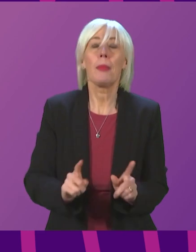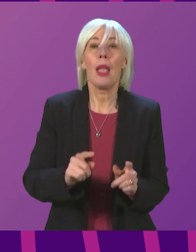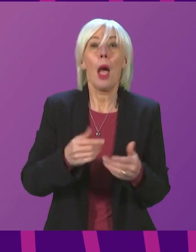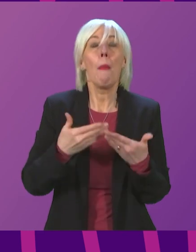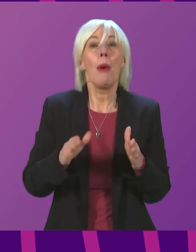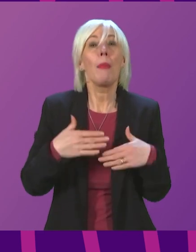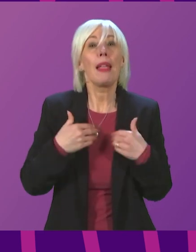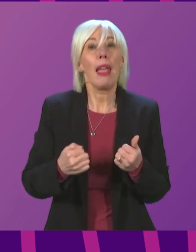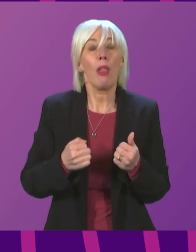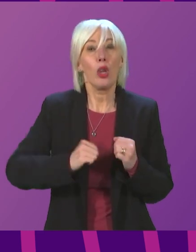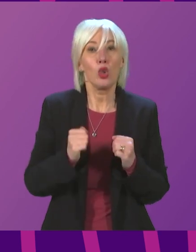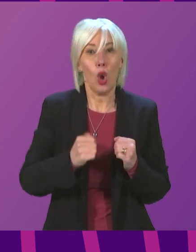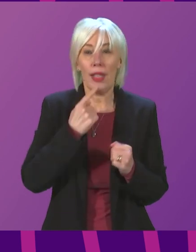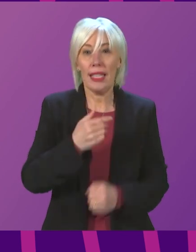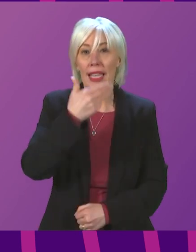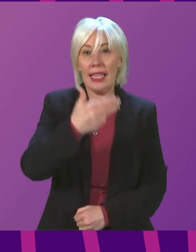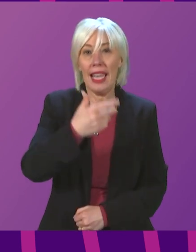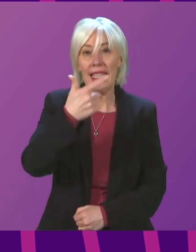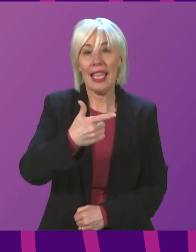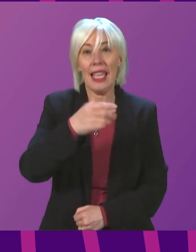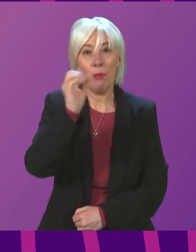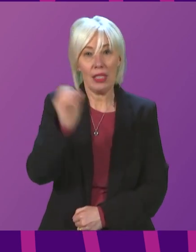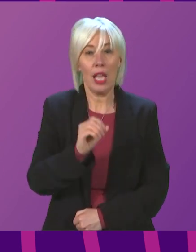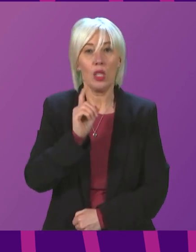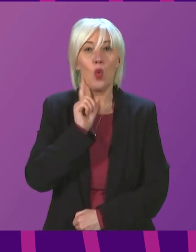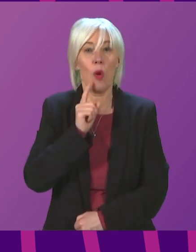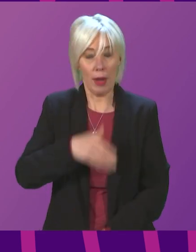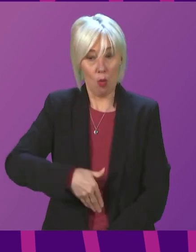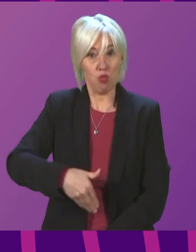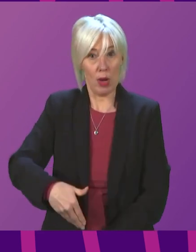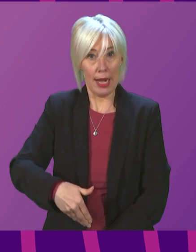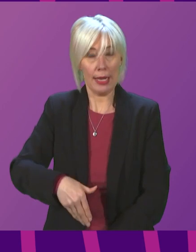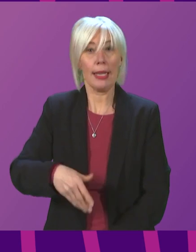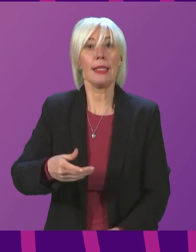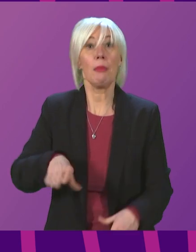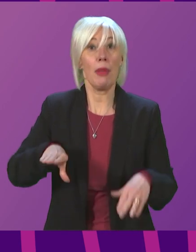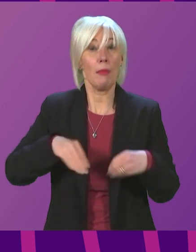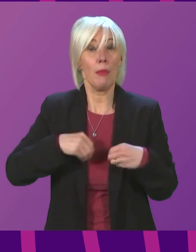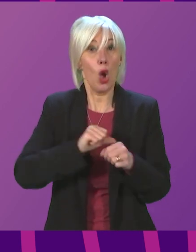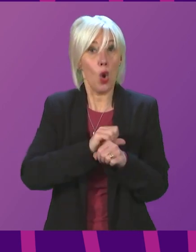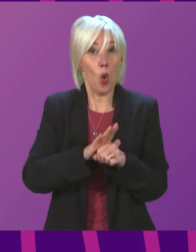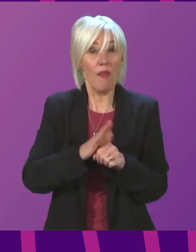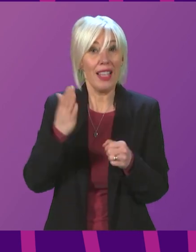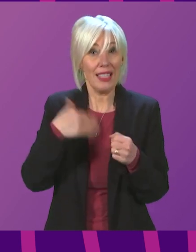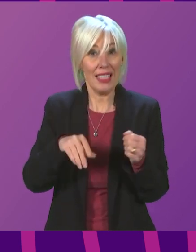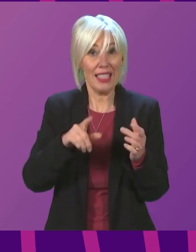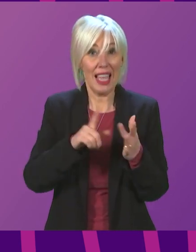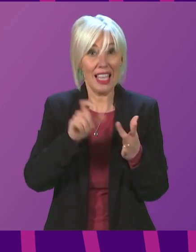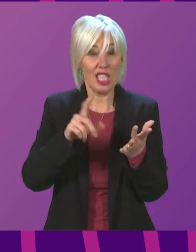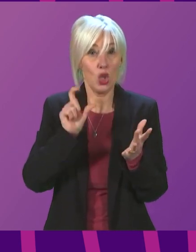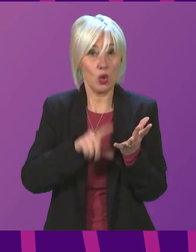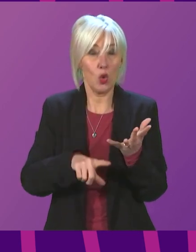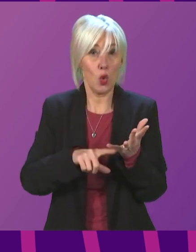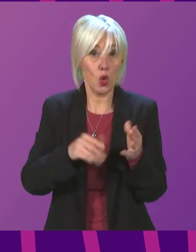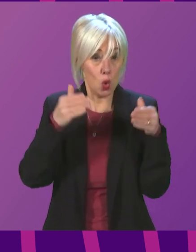that 98% of pregnant women with Covid who required intensive care in Scotland were unvaccinated.